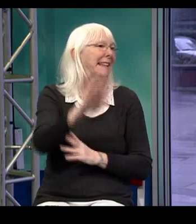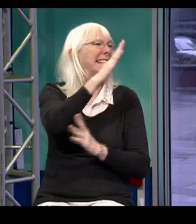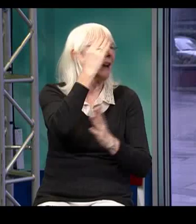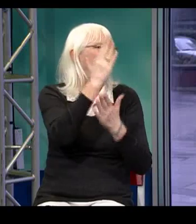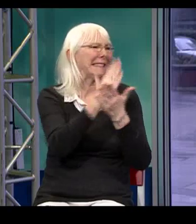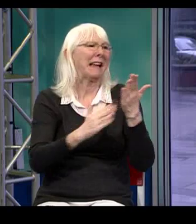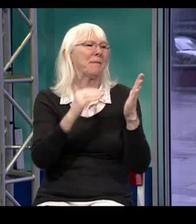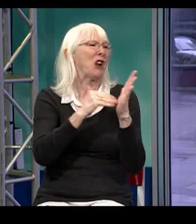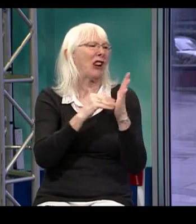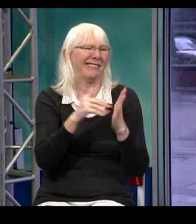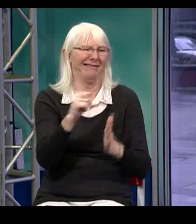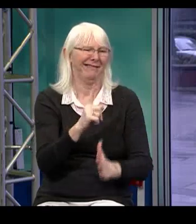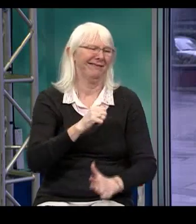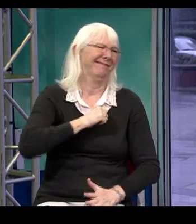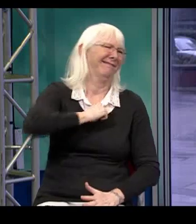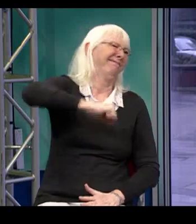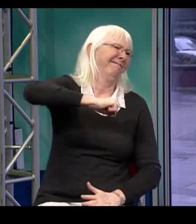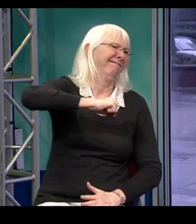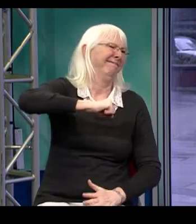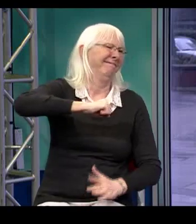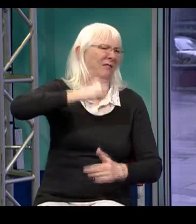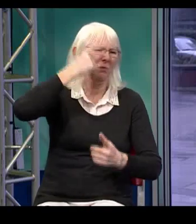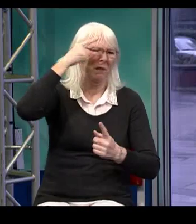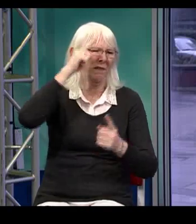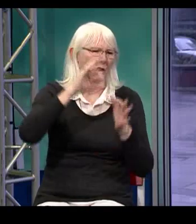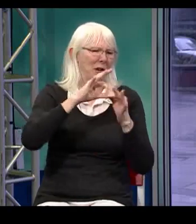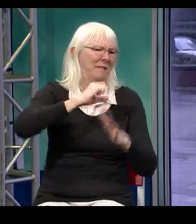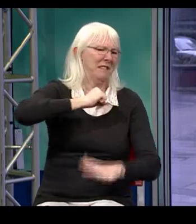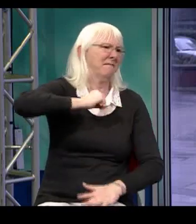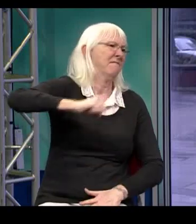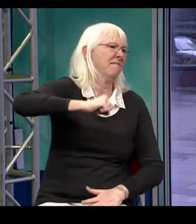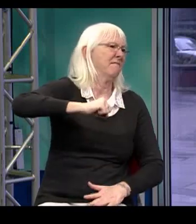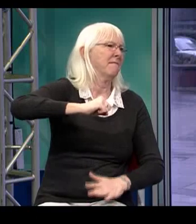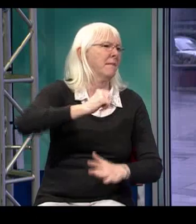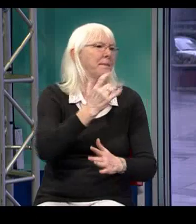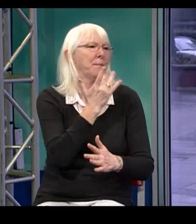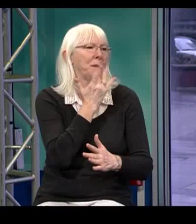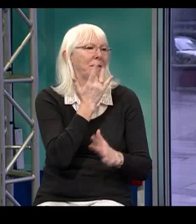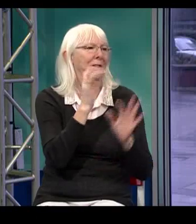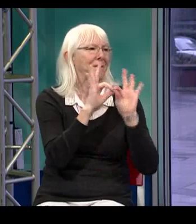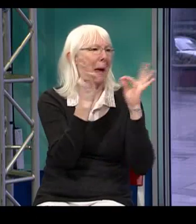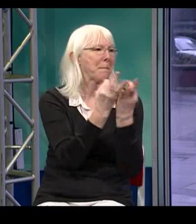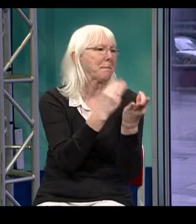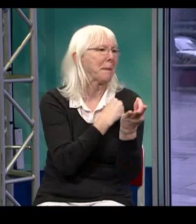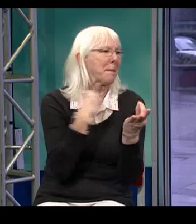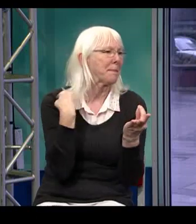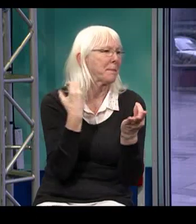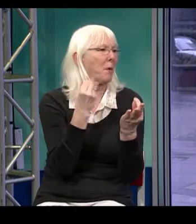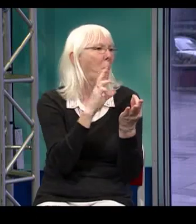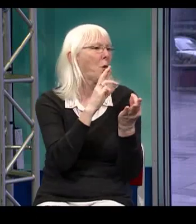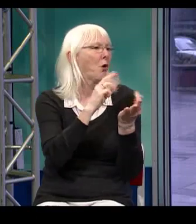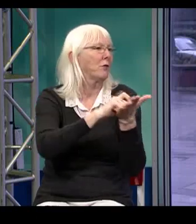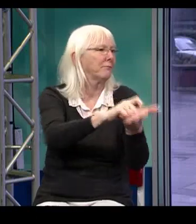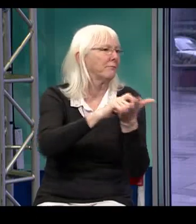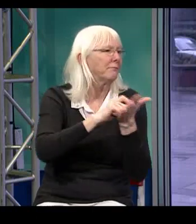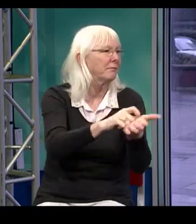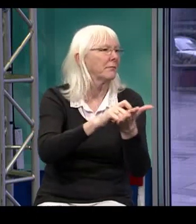experience with other doctors. And so, initially, there was resistance, you know, from both